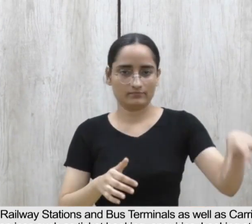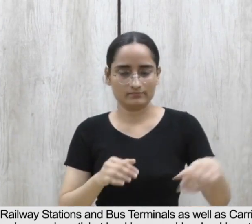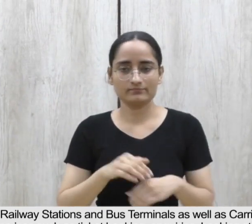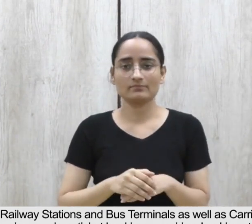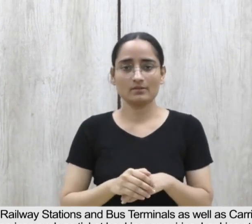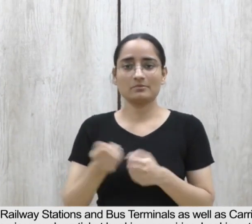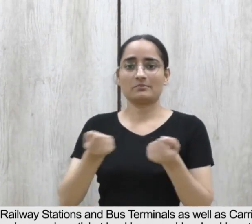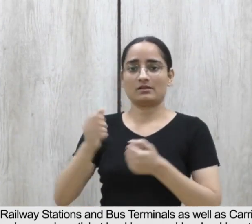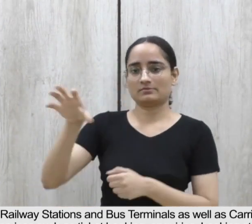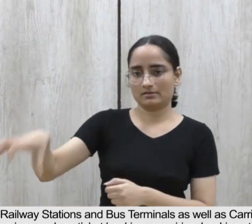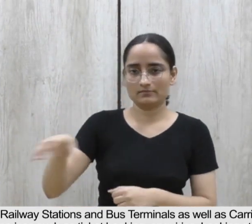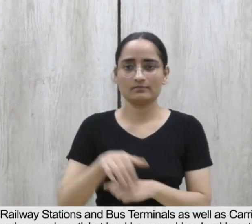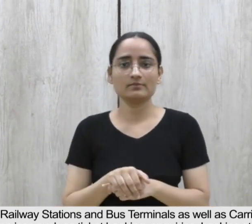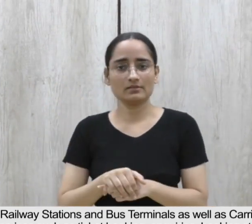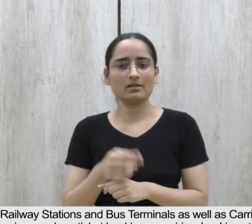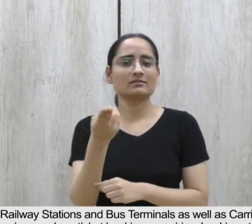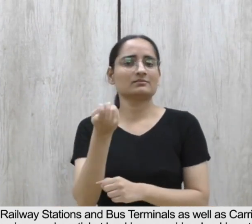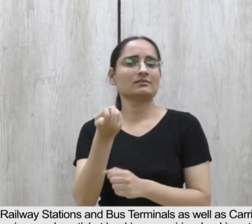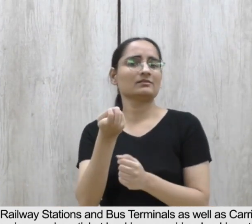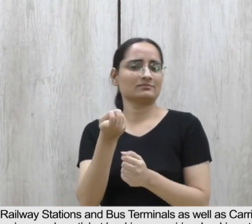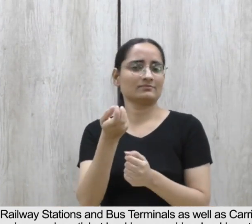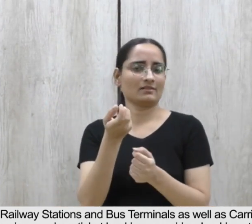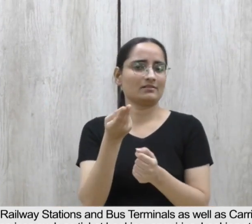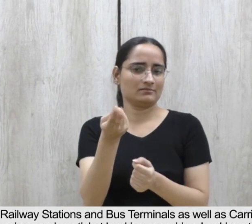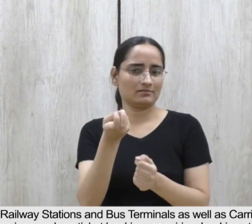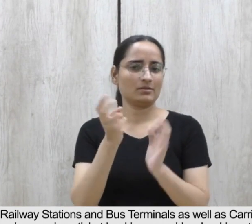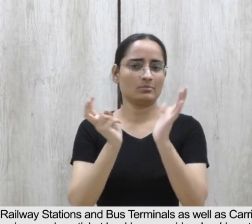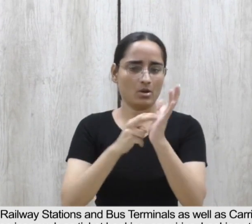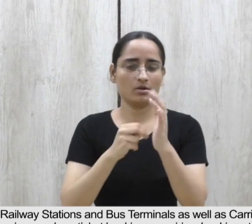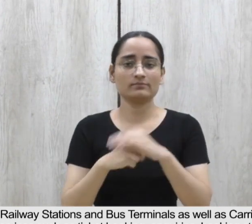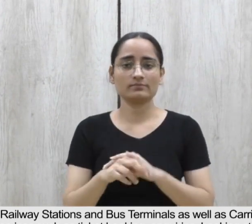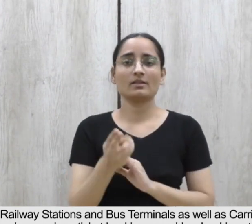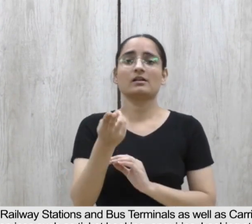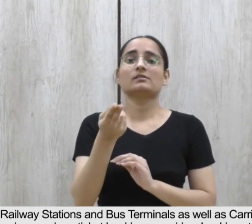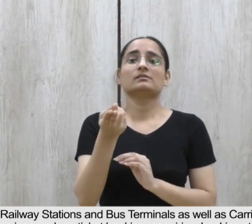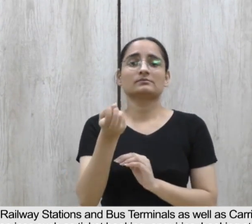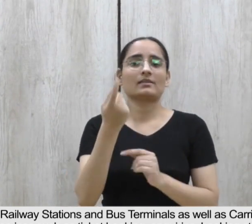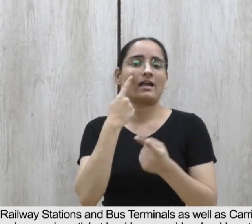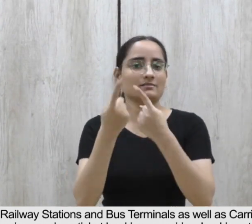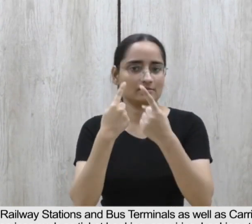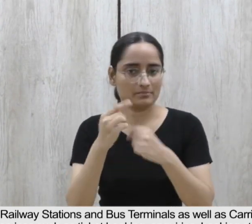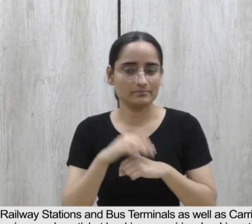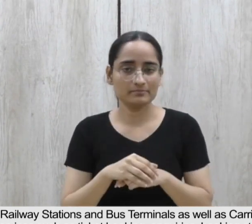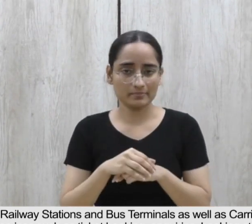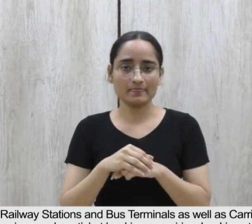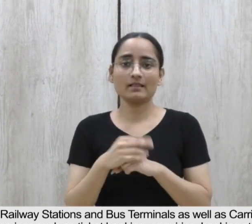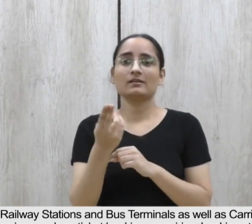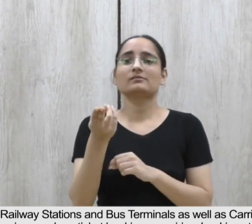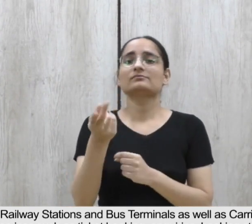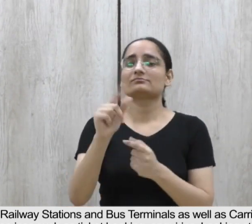.e., railway coaches and buses, and related services such as ticket booking inquiries, booking